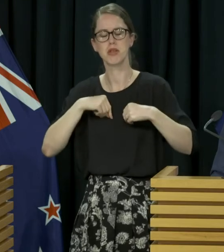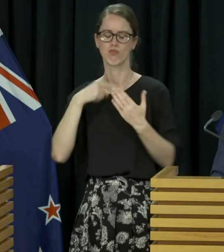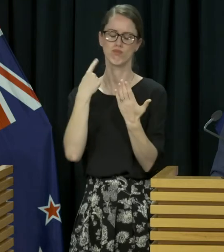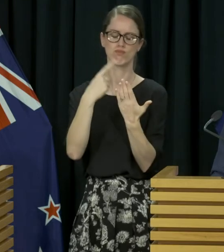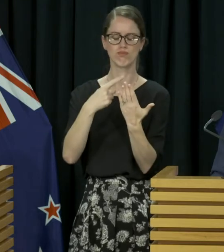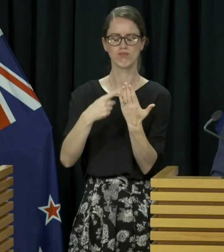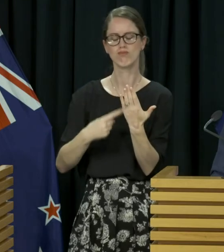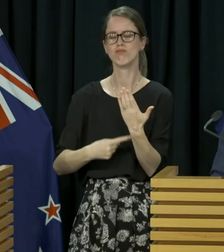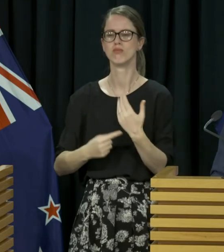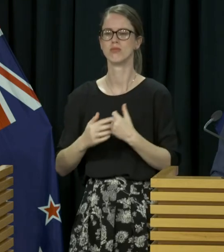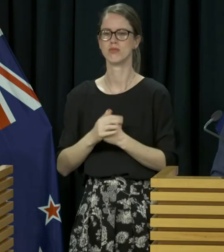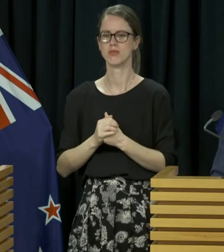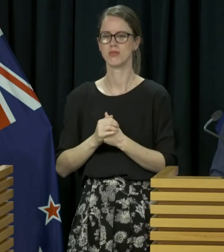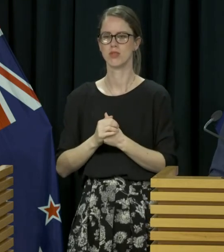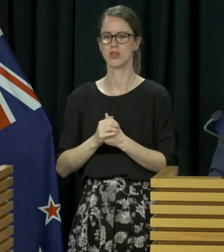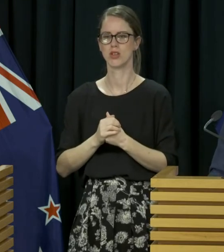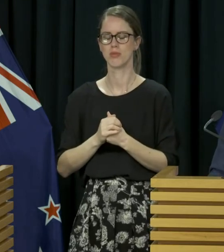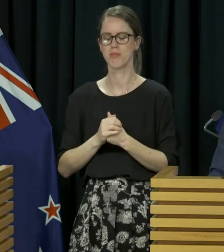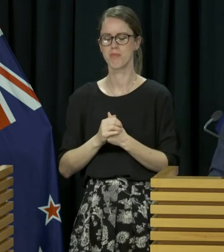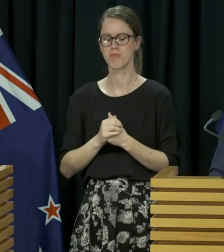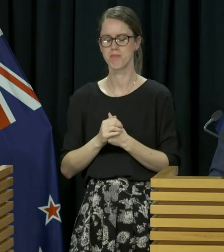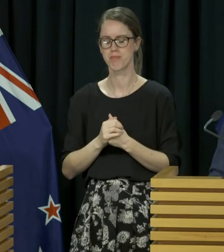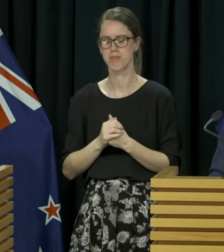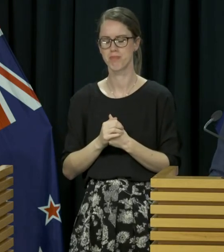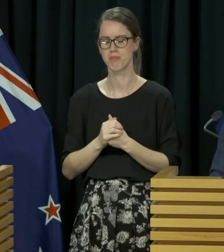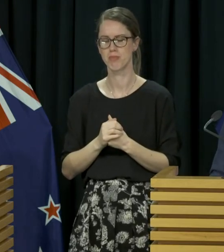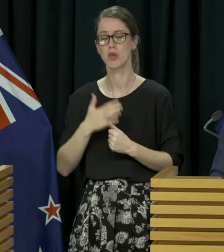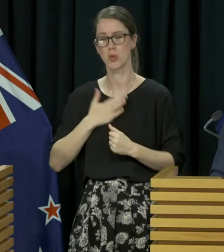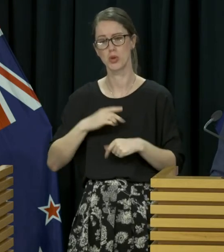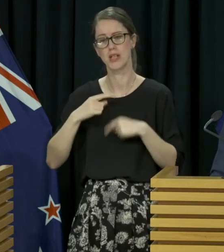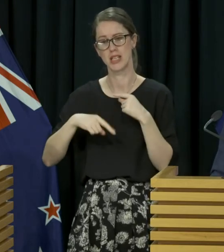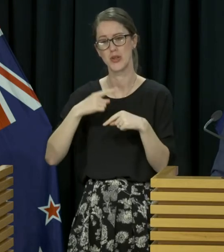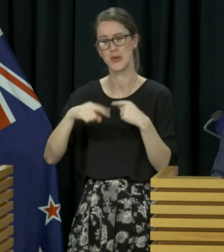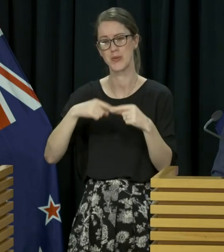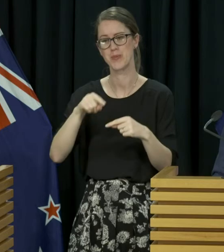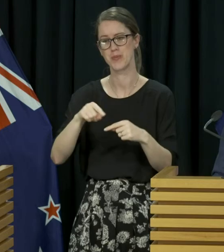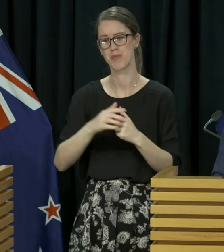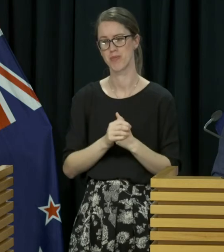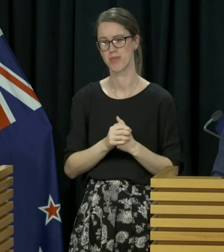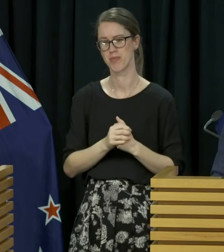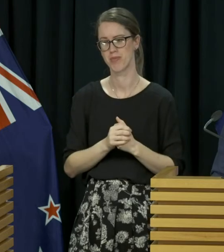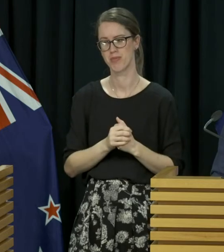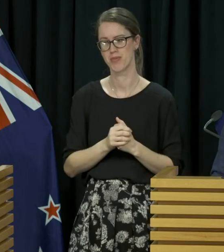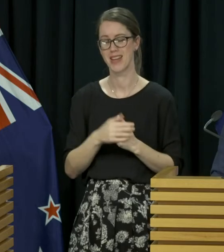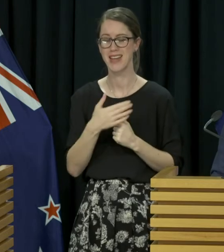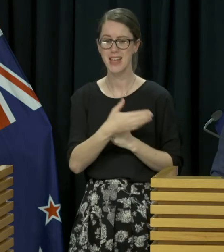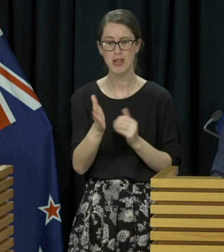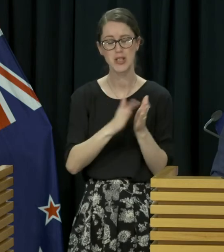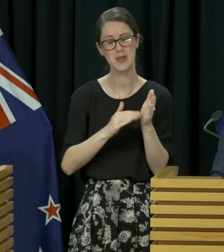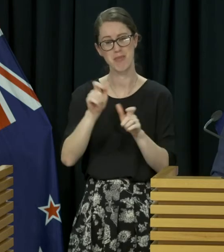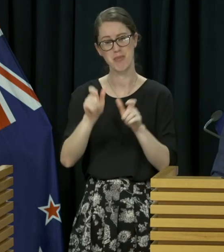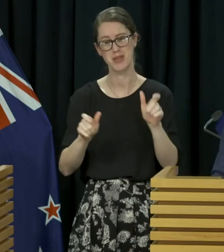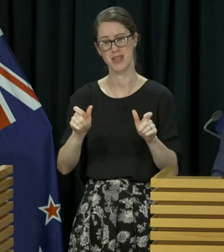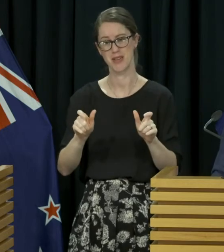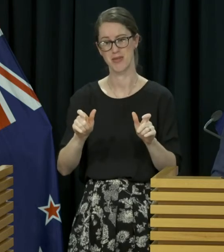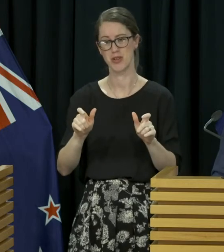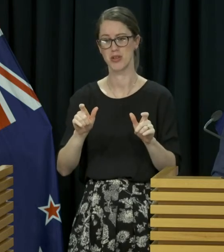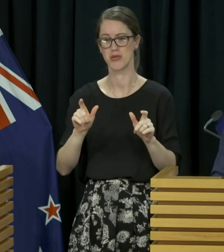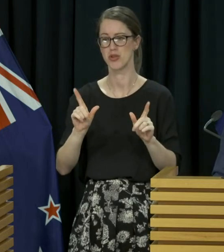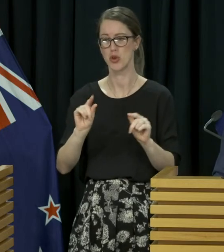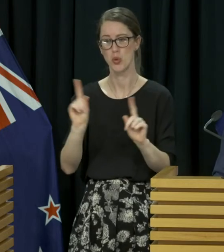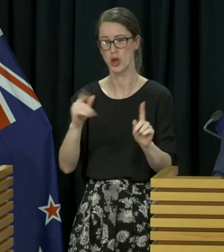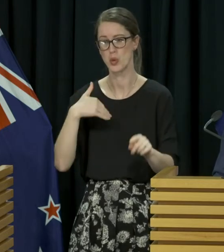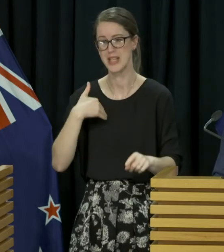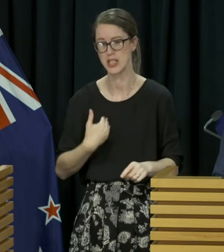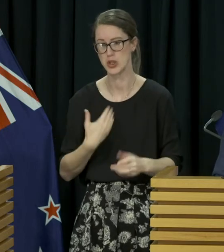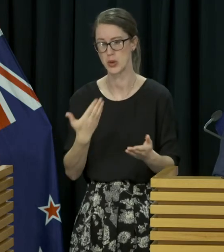collective efforts we have done really well, and we want to continue that. So every New Zealander needs to do their bit. But when